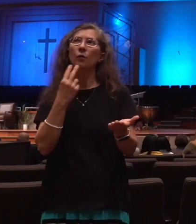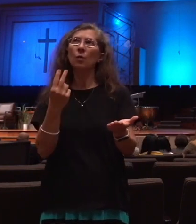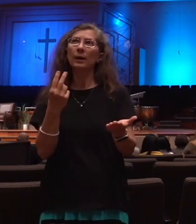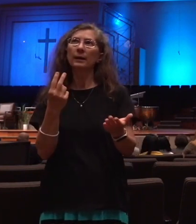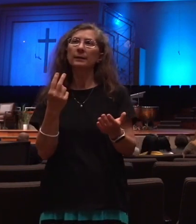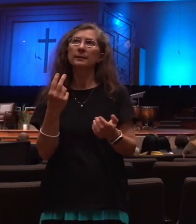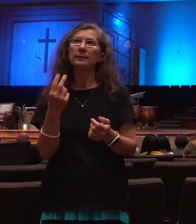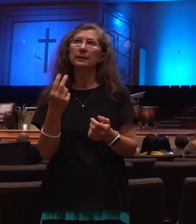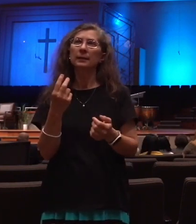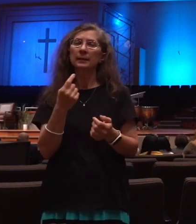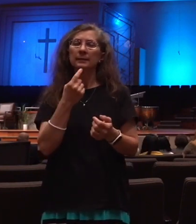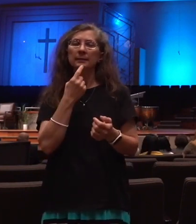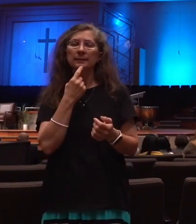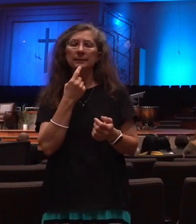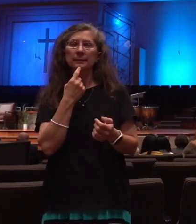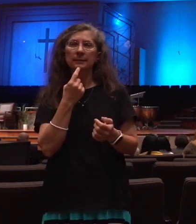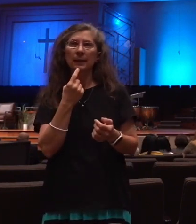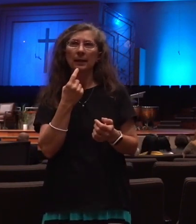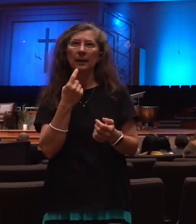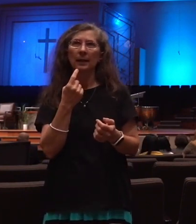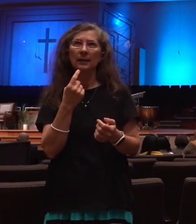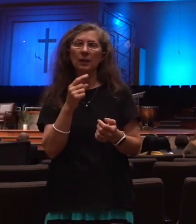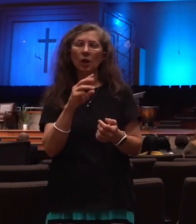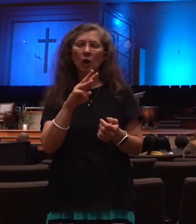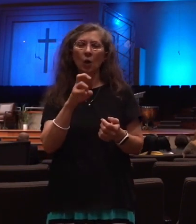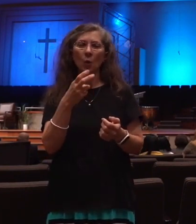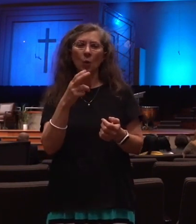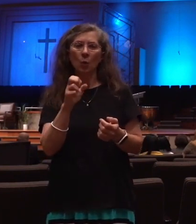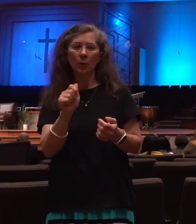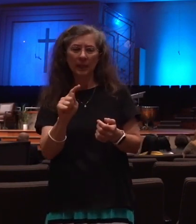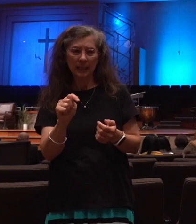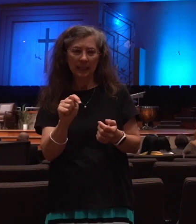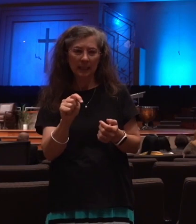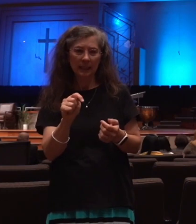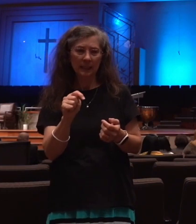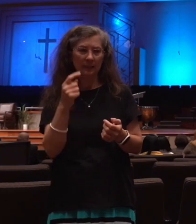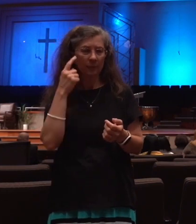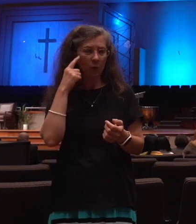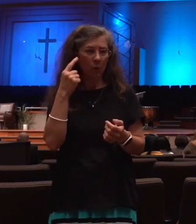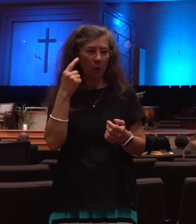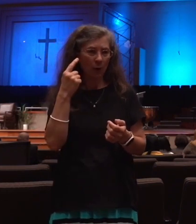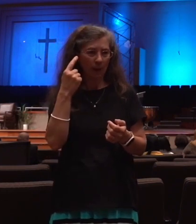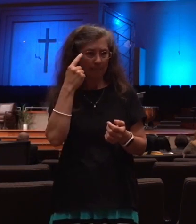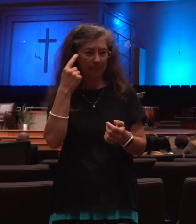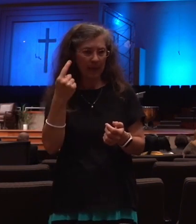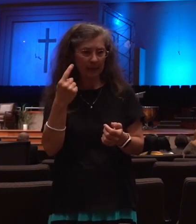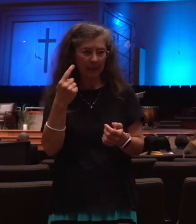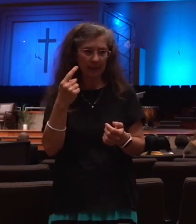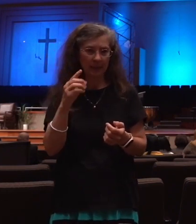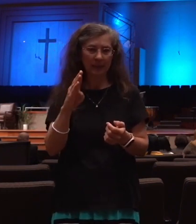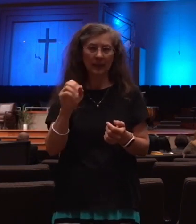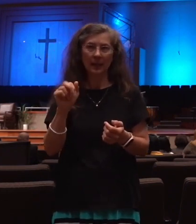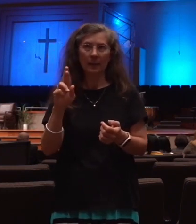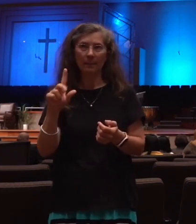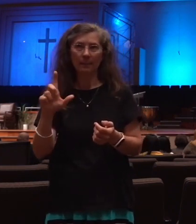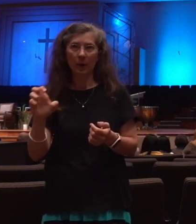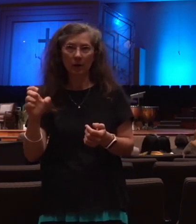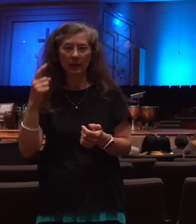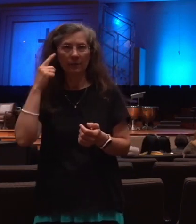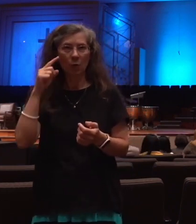beasts say, a measure of wheat for a penny, and three measures of barley for a penny. And see, thou hurt not the